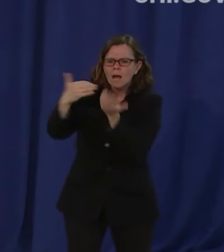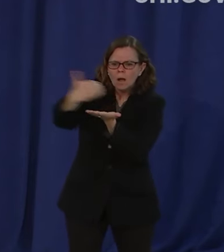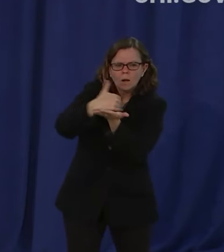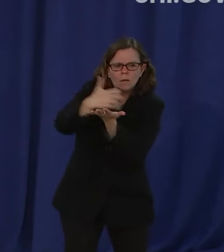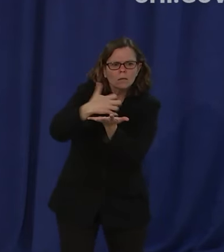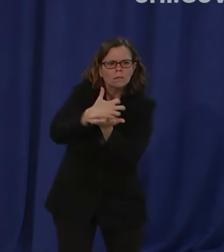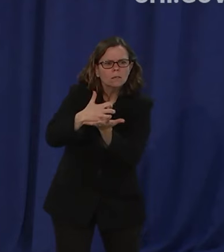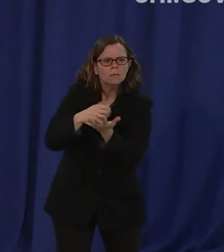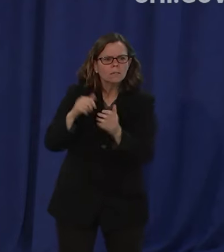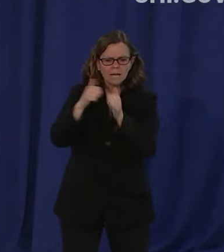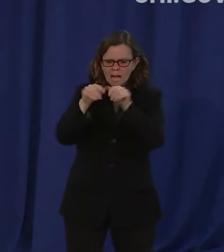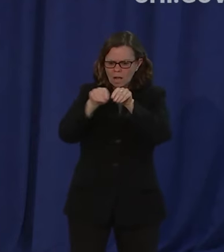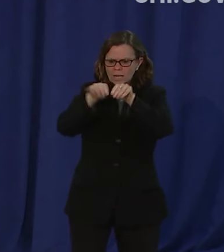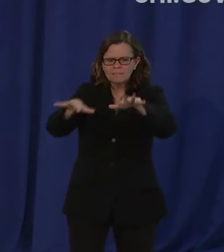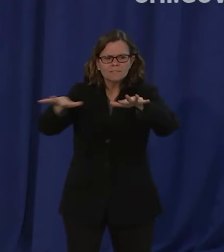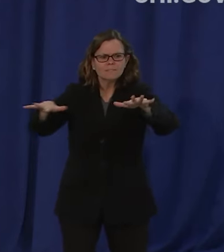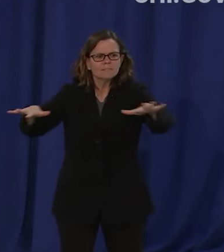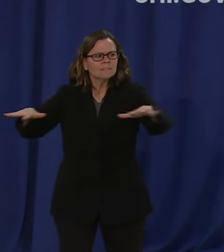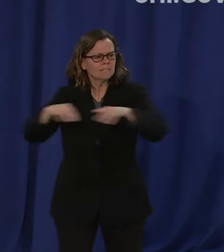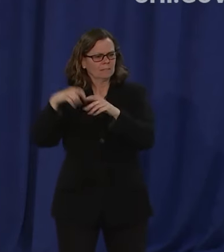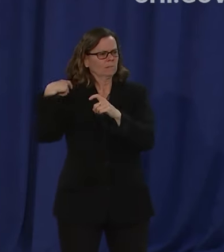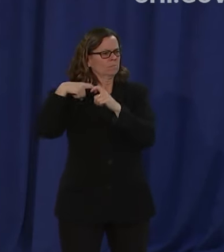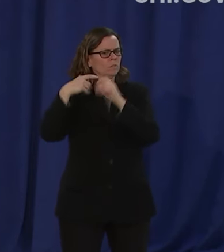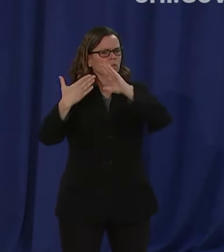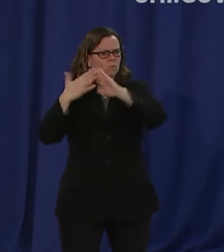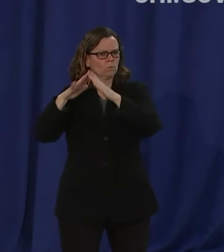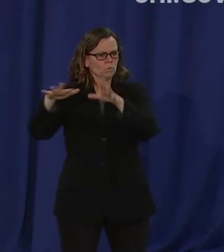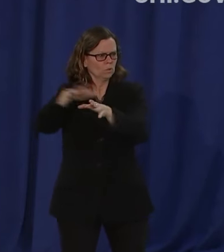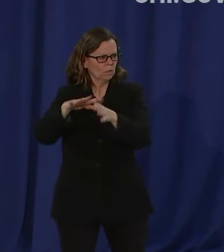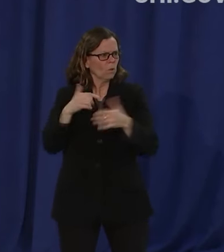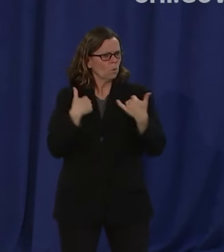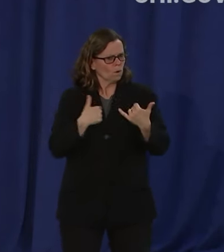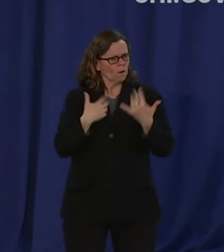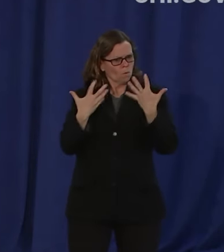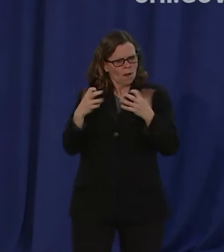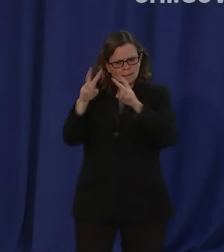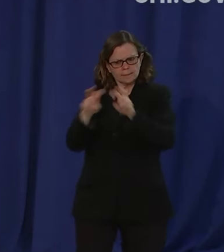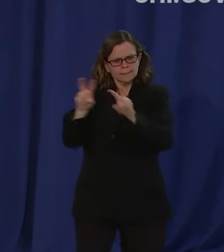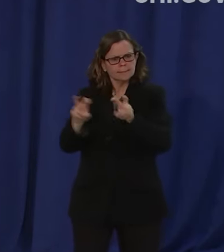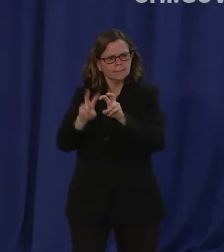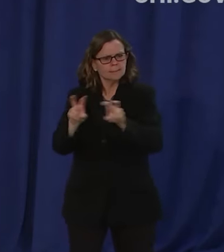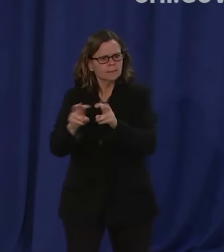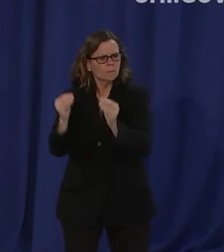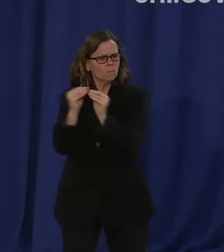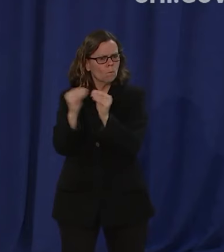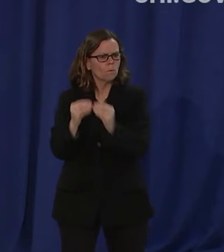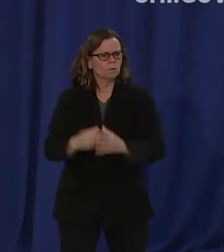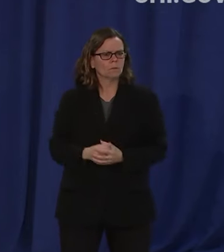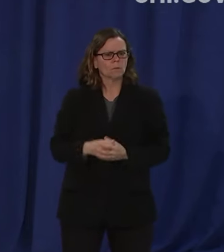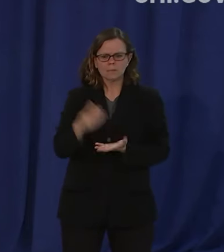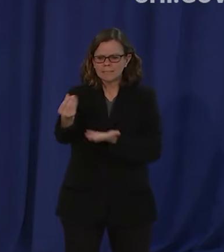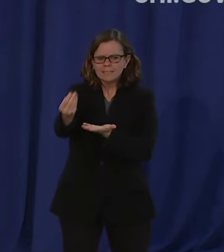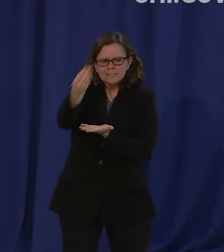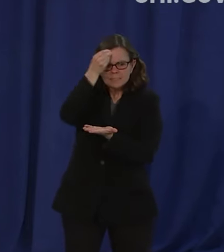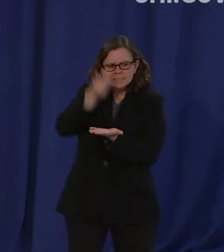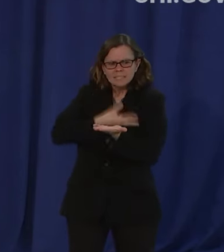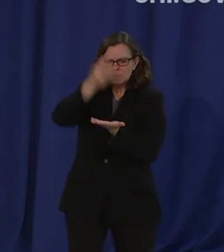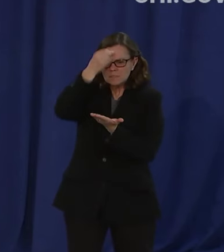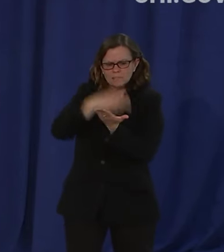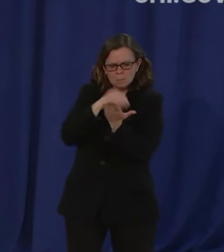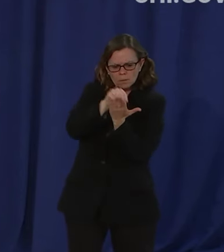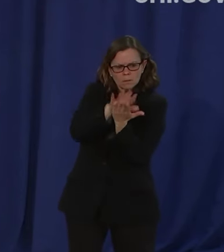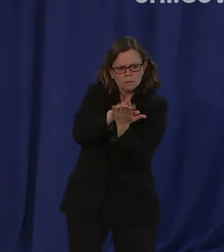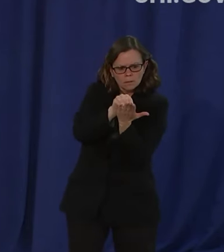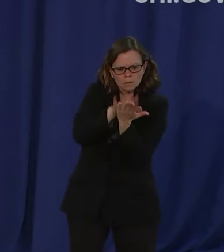reporting meaning that providers are providing us uh with the uh racial um and ethnic demographic data